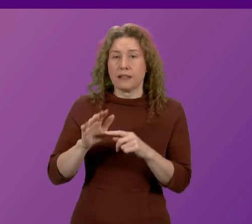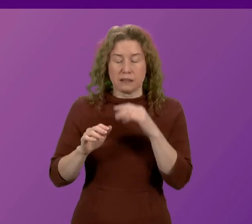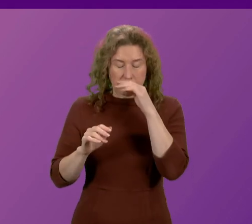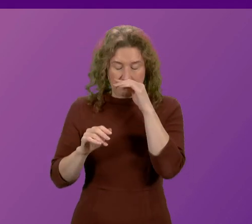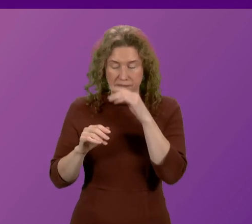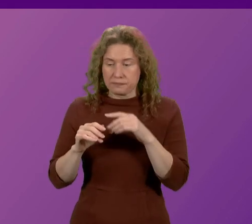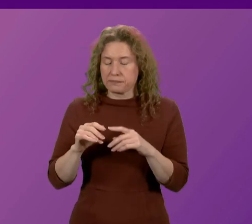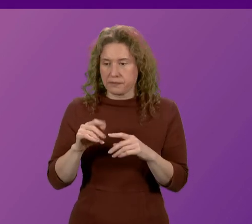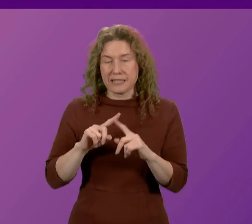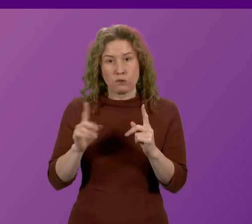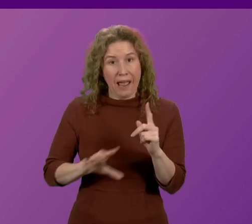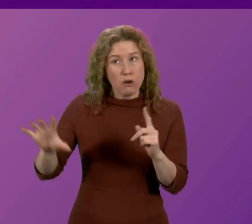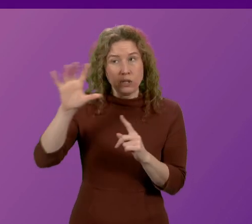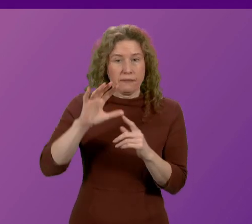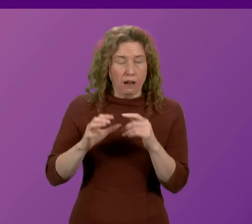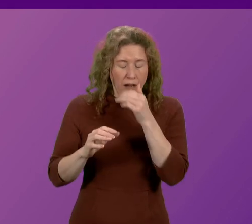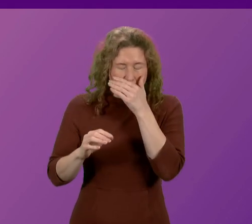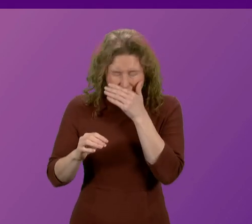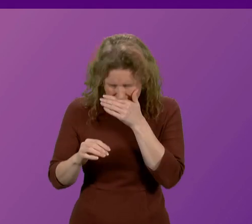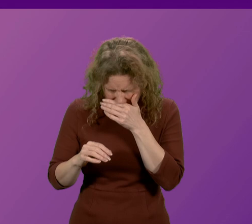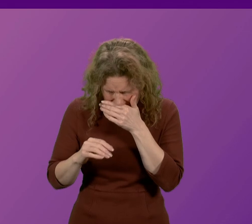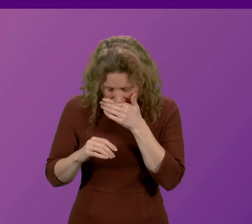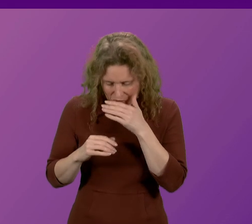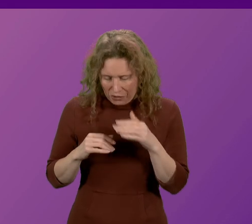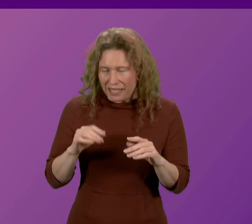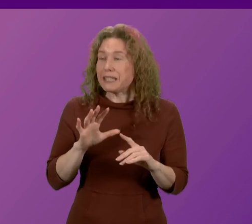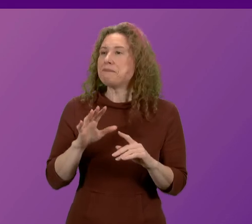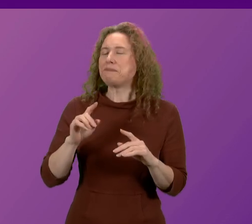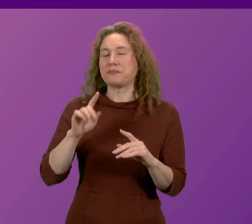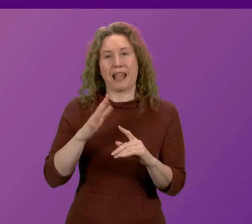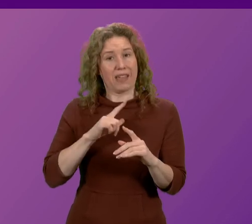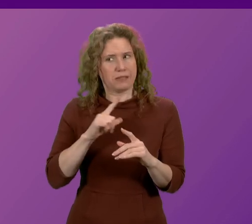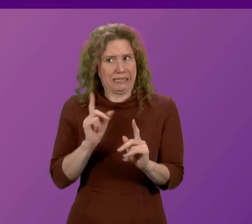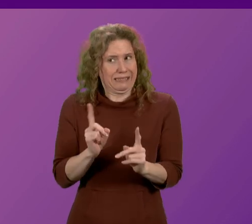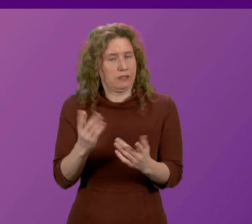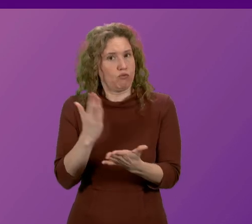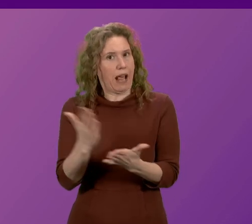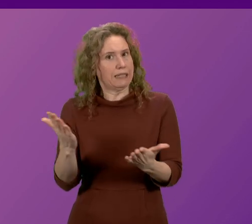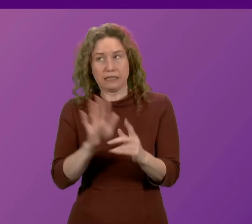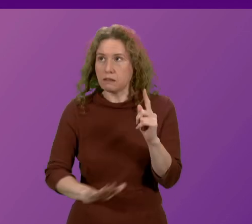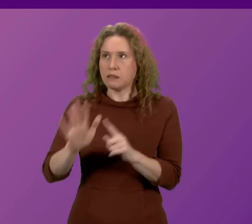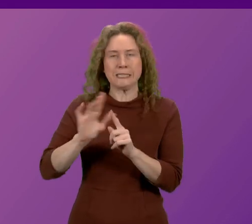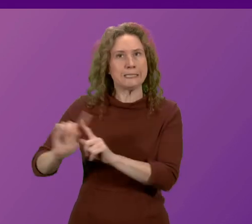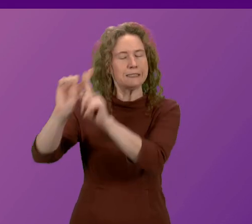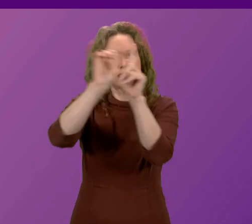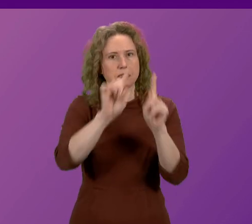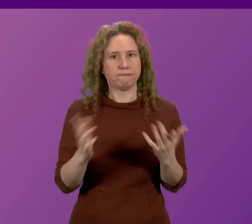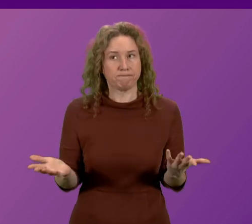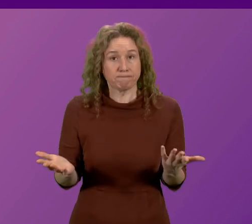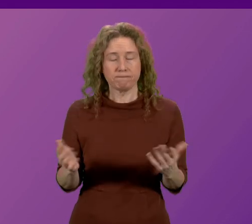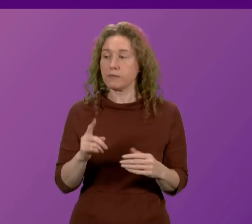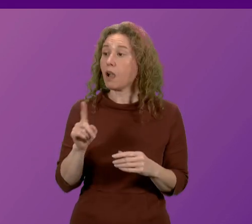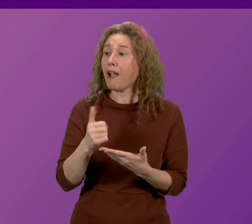different areas in the country. So those are the realities that we are wrestling with. But what will not help us